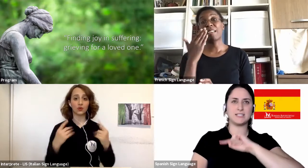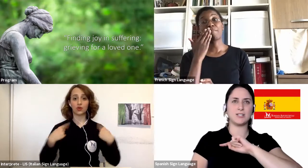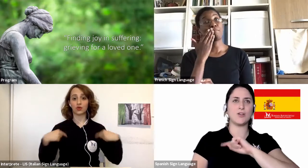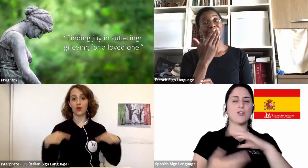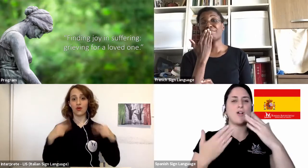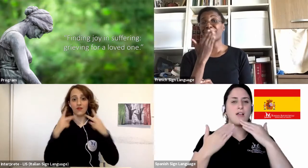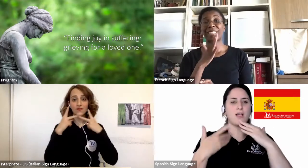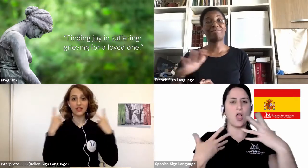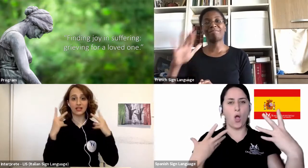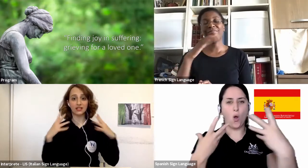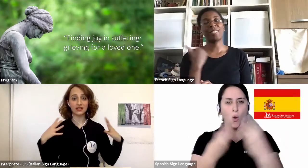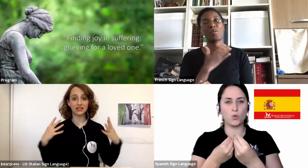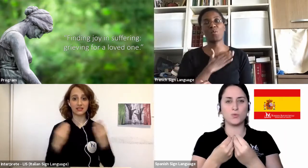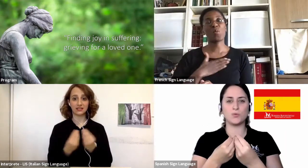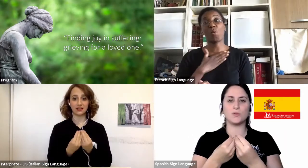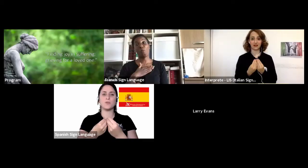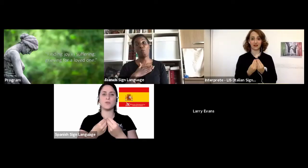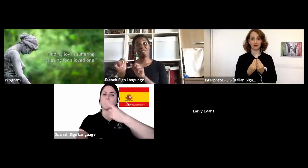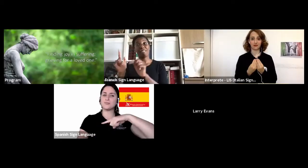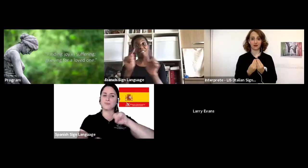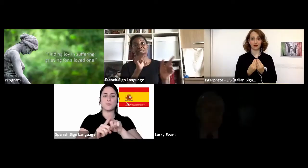though I've been through the program several times.